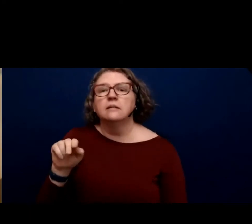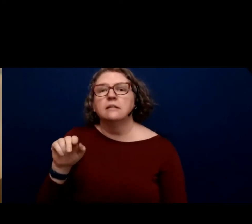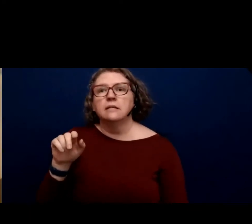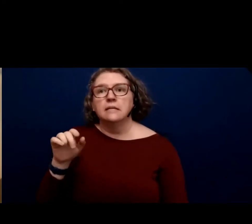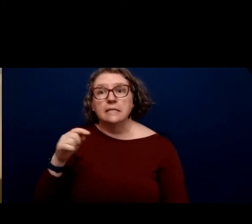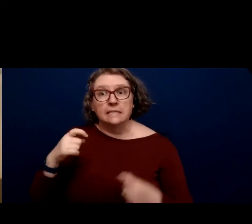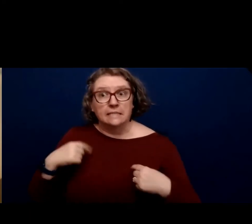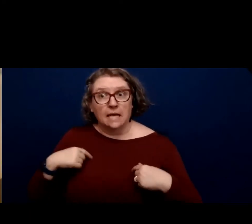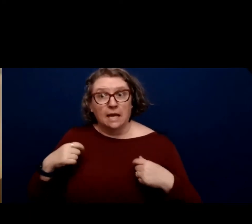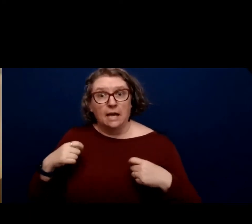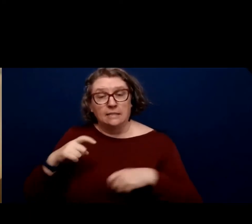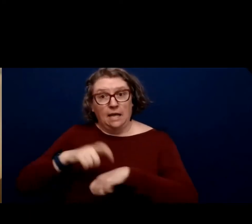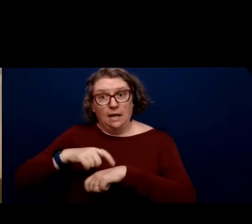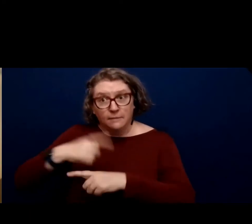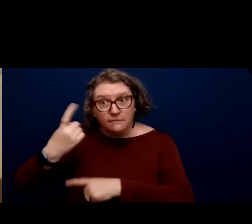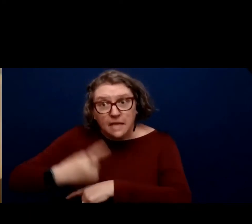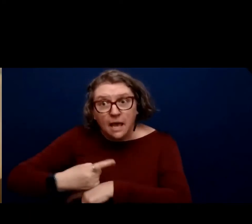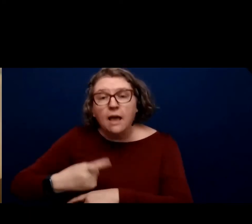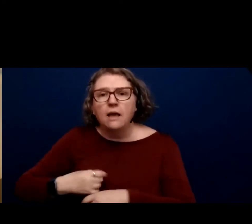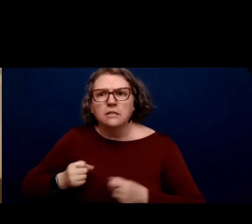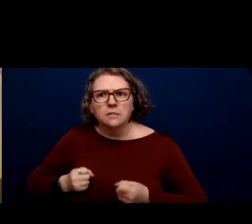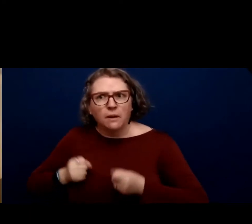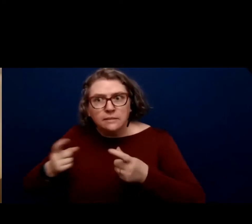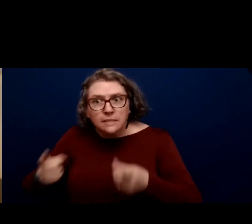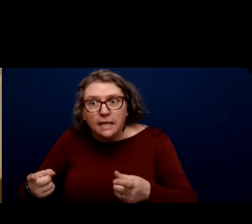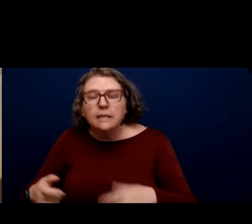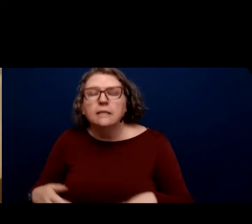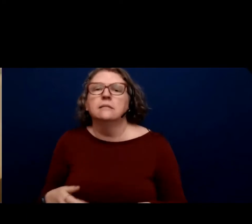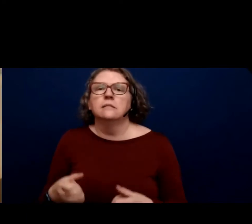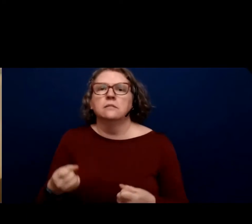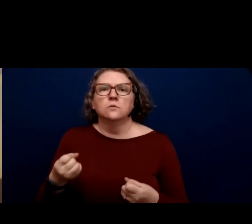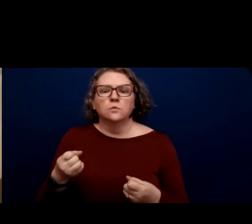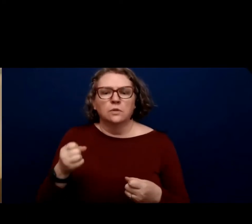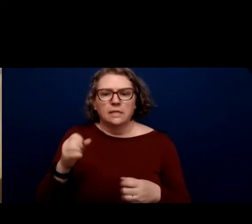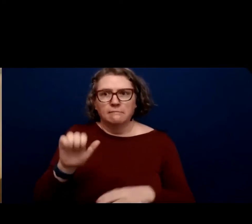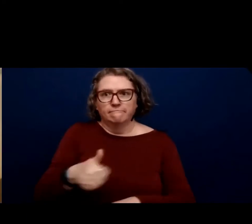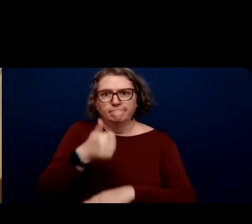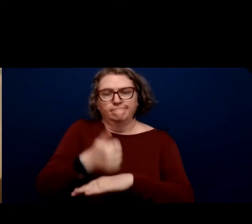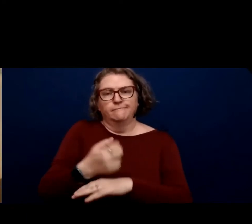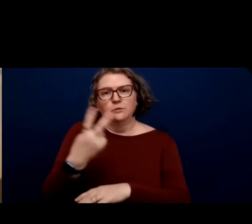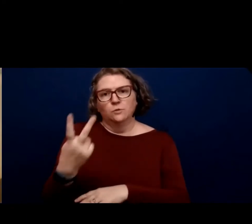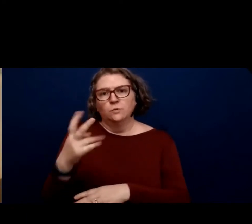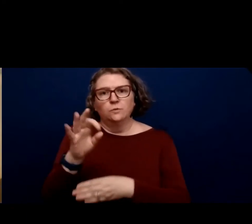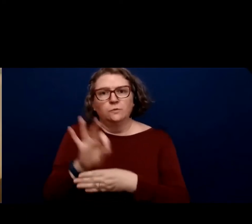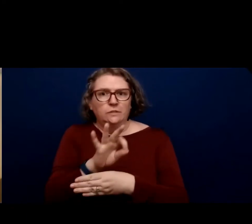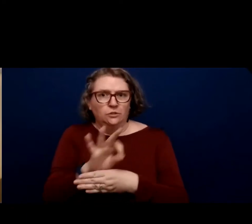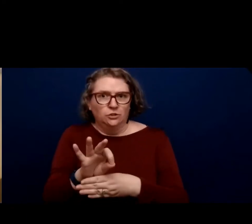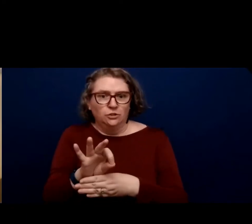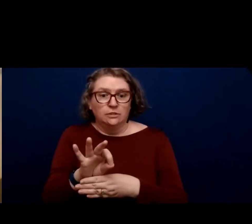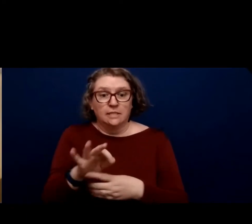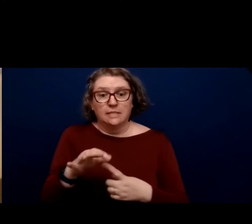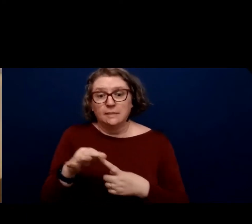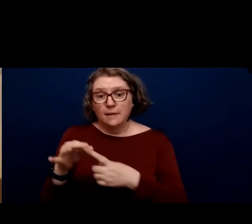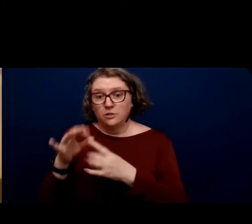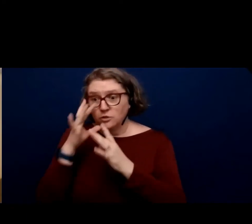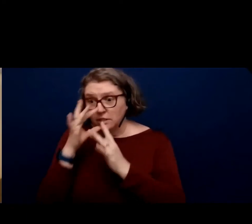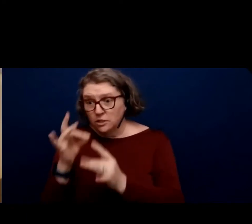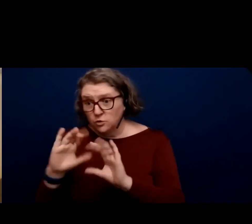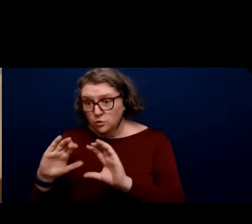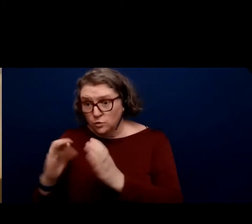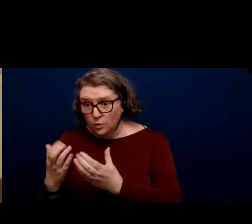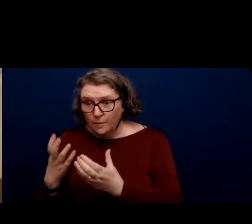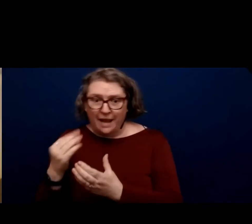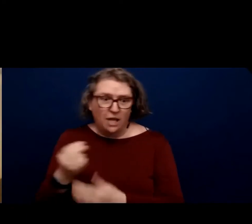you can put in two features and say a special interest group and it's